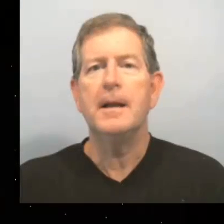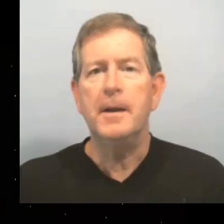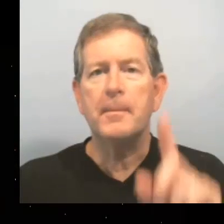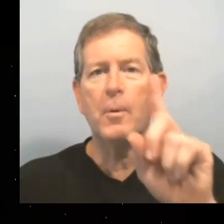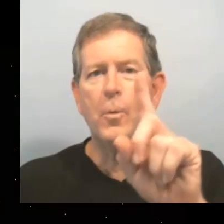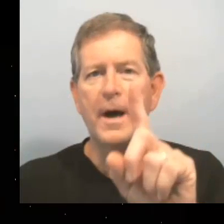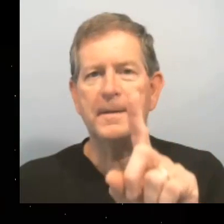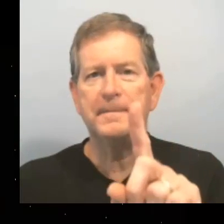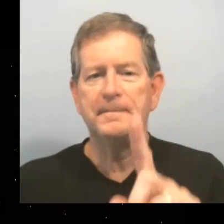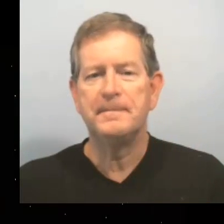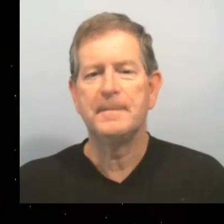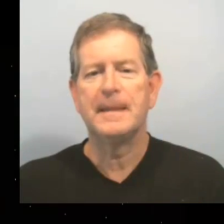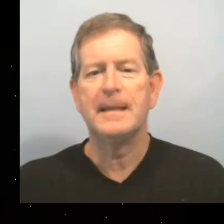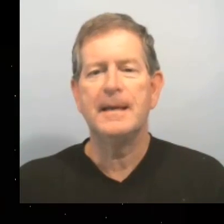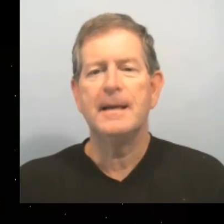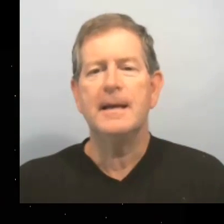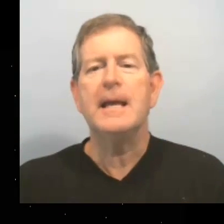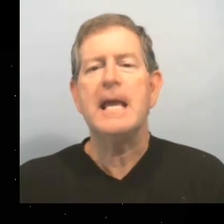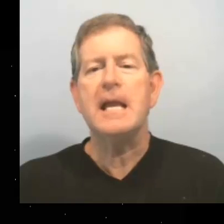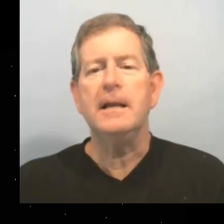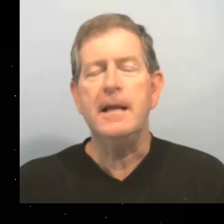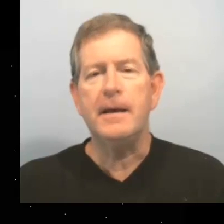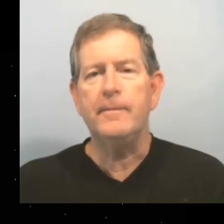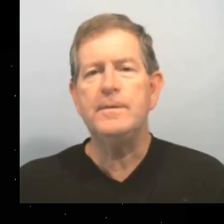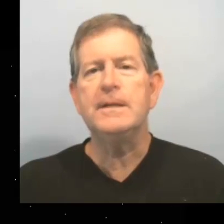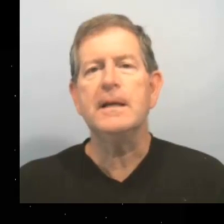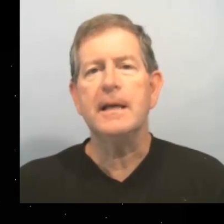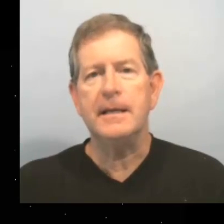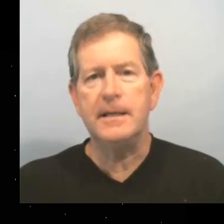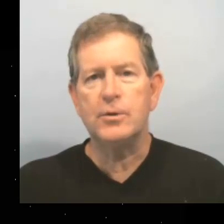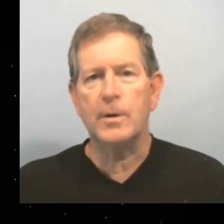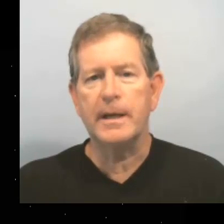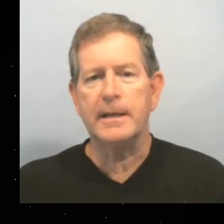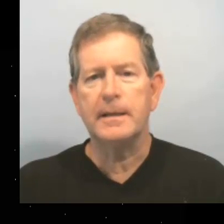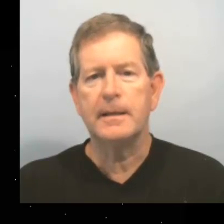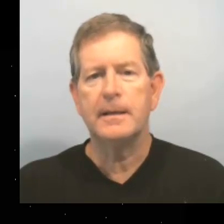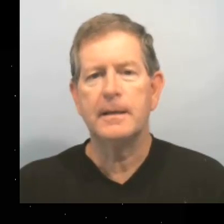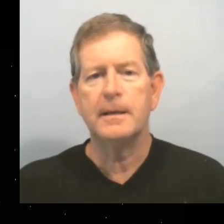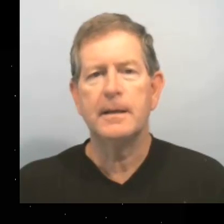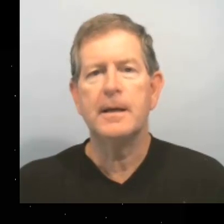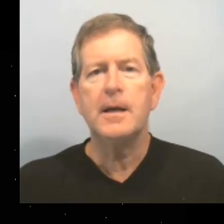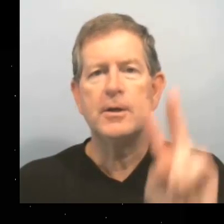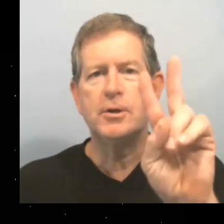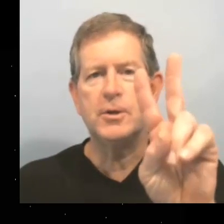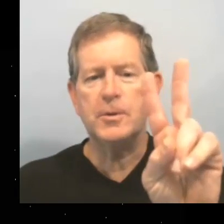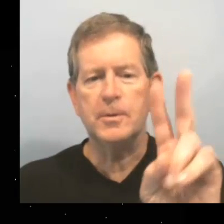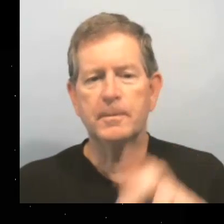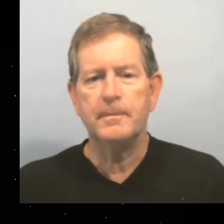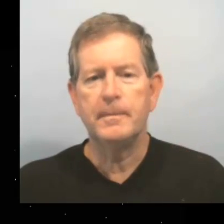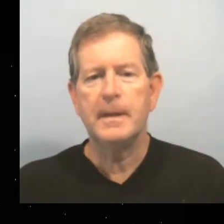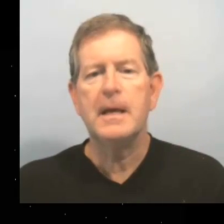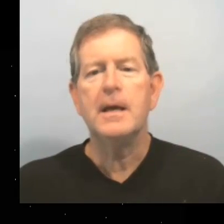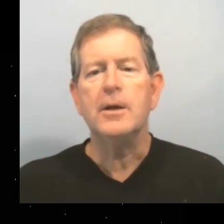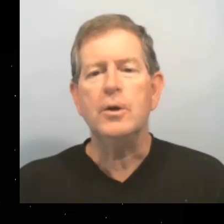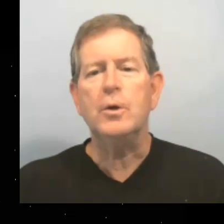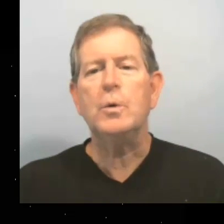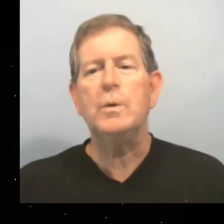1. He lives in Detroit. 2.